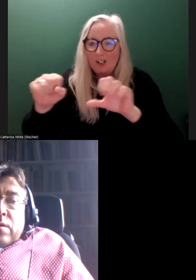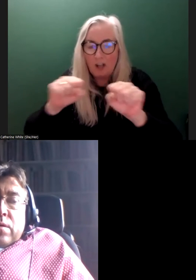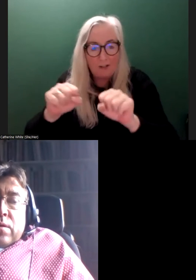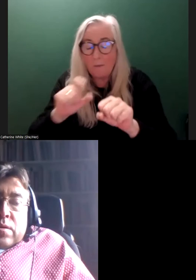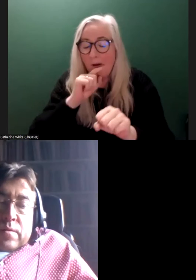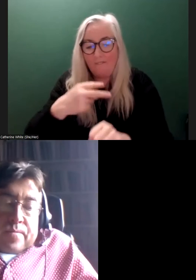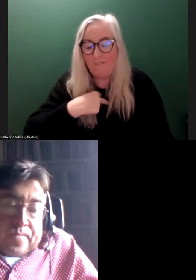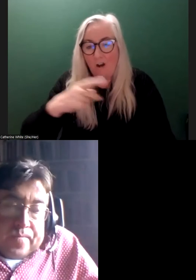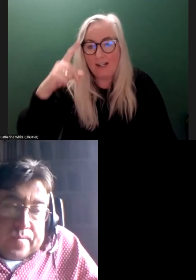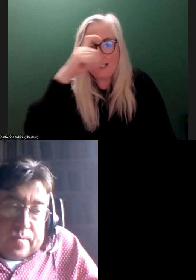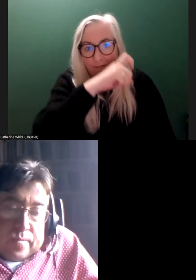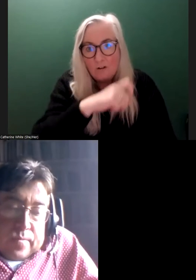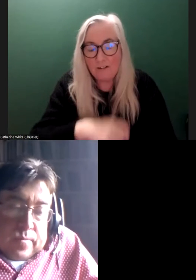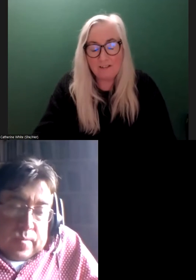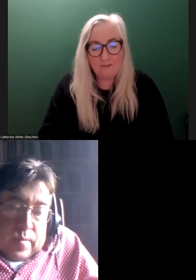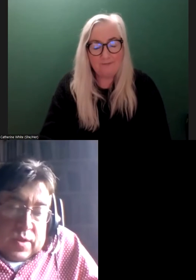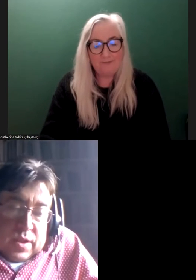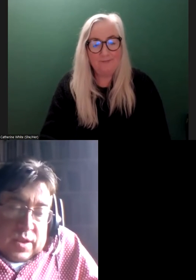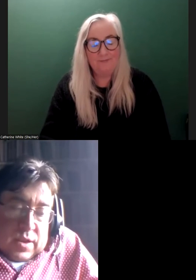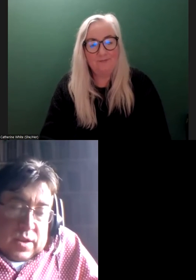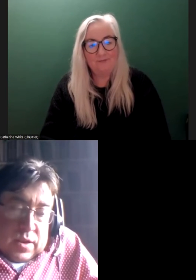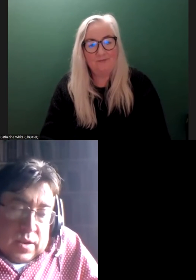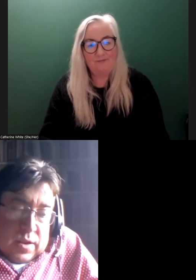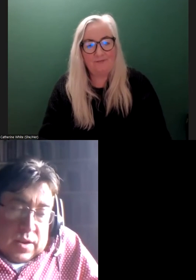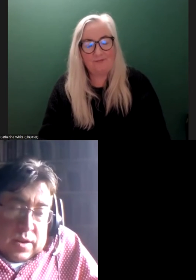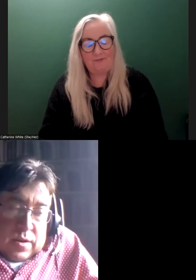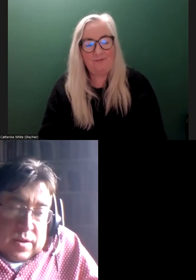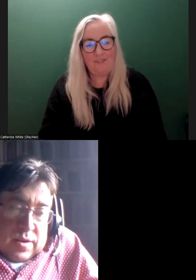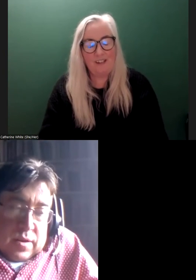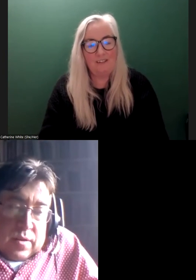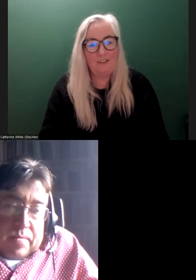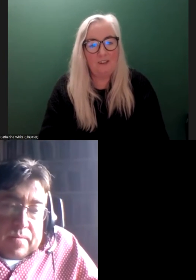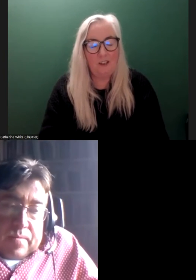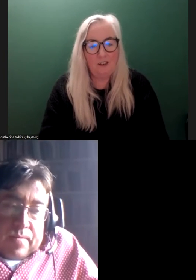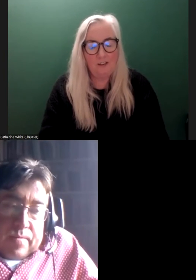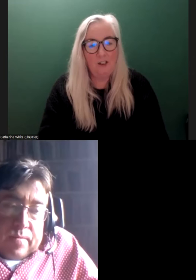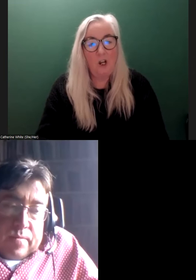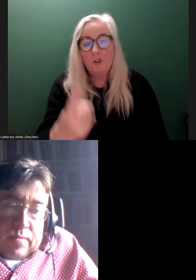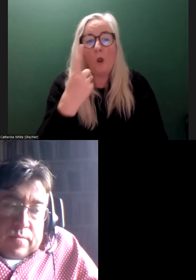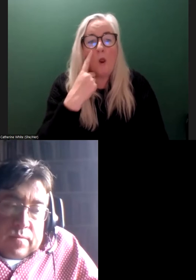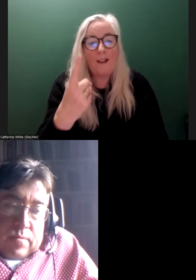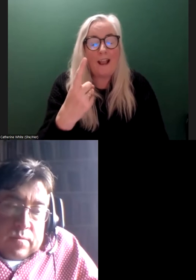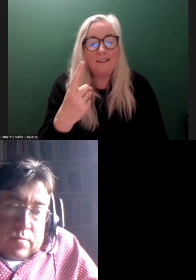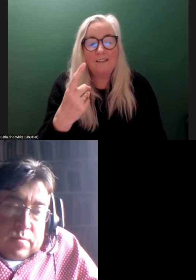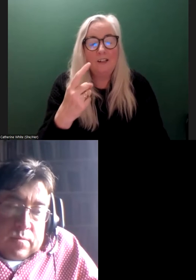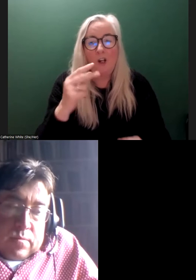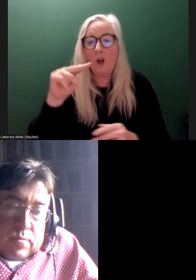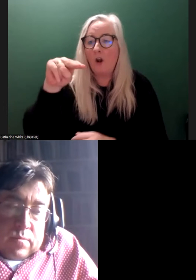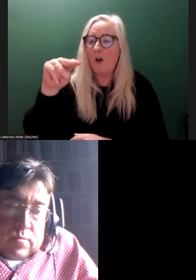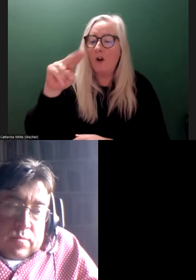it's extremely difficult and laborious to do so. That's not the same other European countries. If we look at, for instance, in some of the Nordic countries, there's